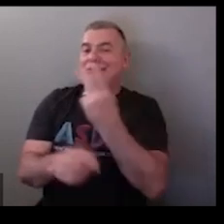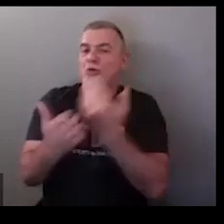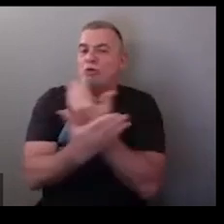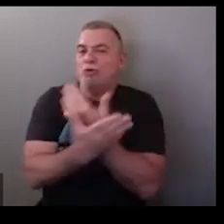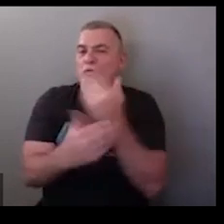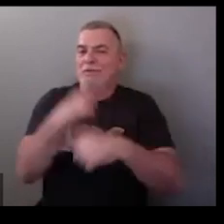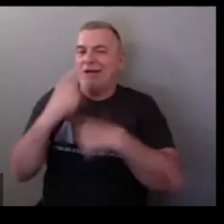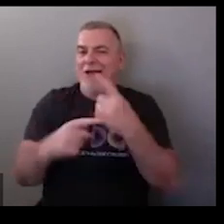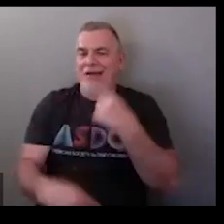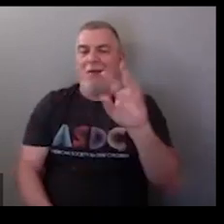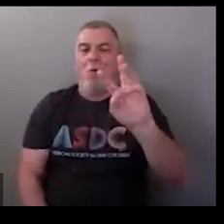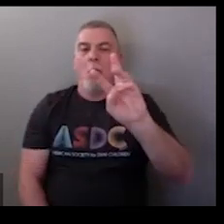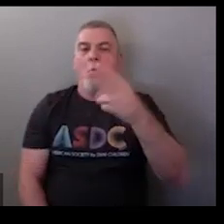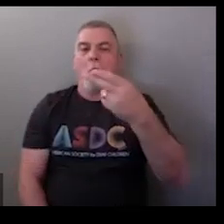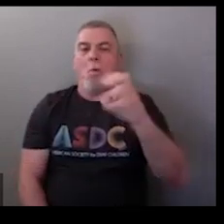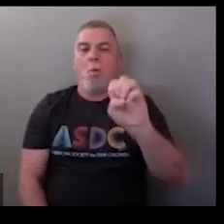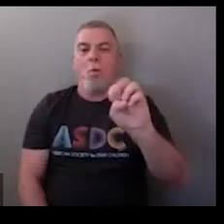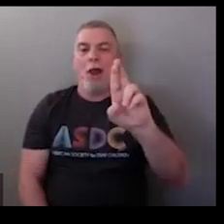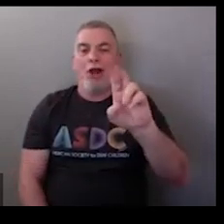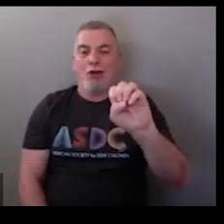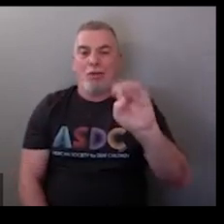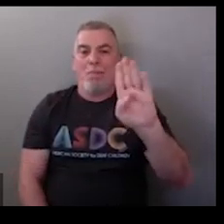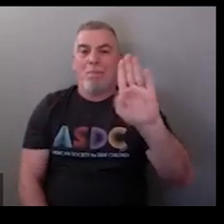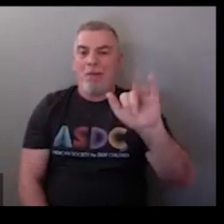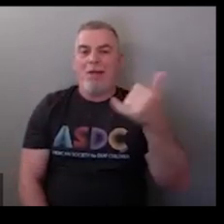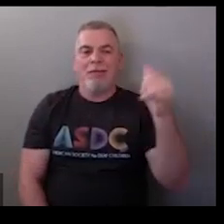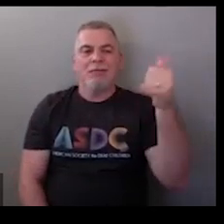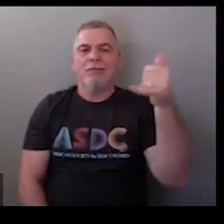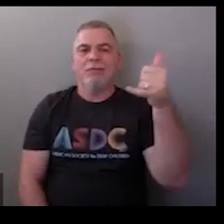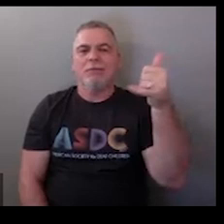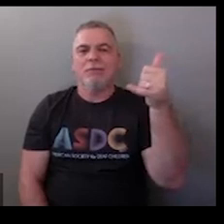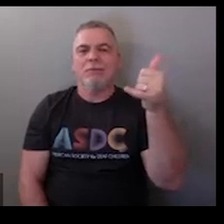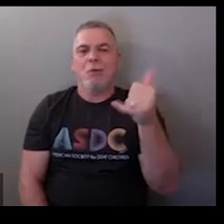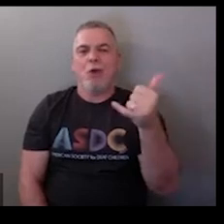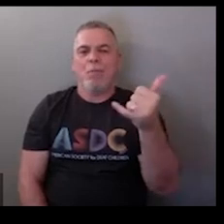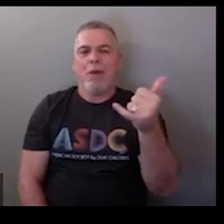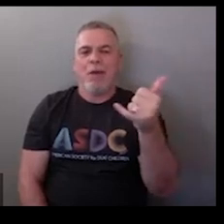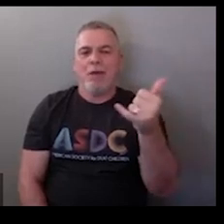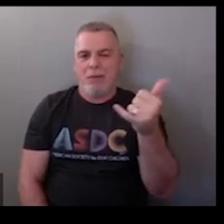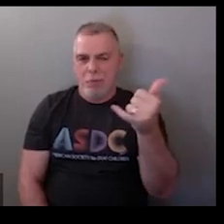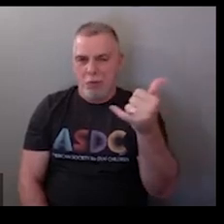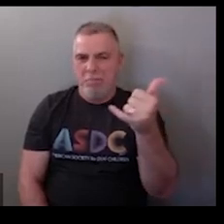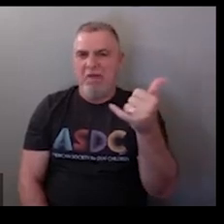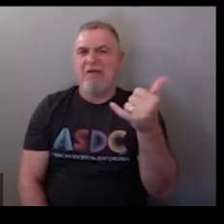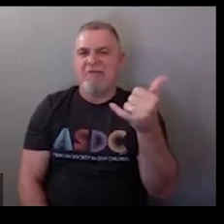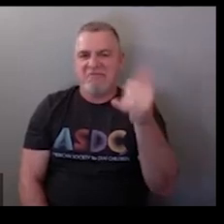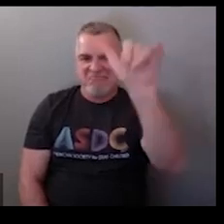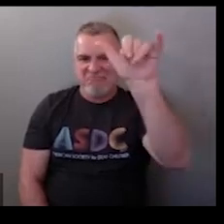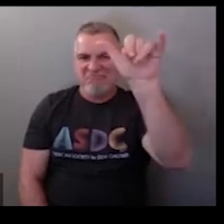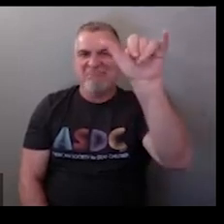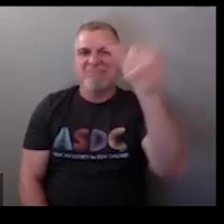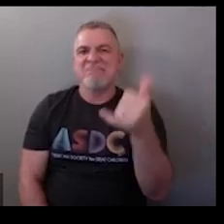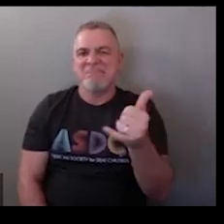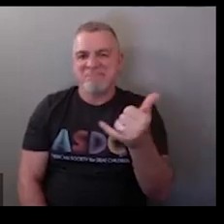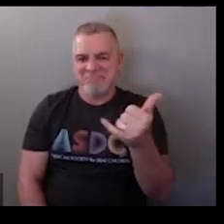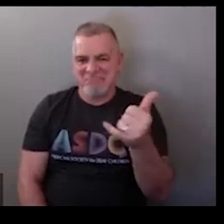virtually we're seeing new signs come out whereby which is another online chat feature like zoom this is